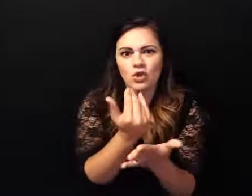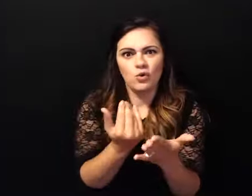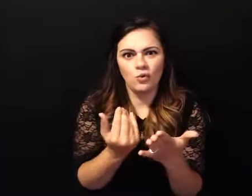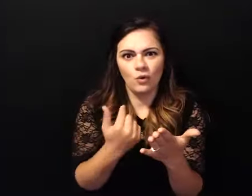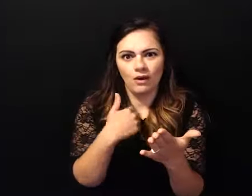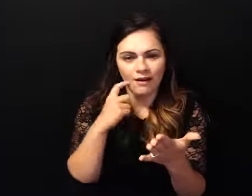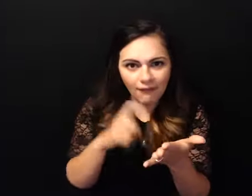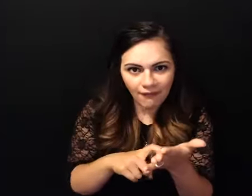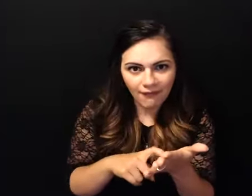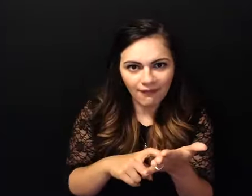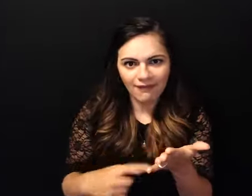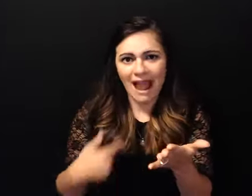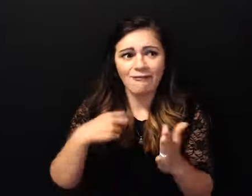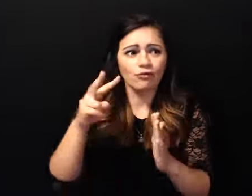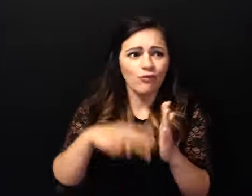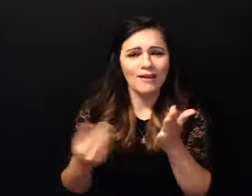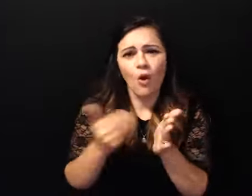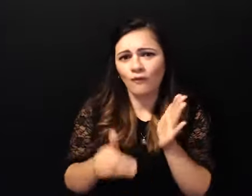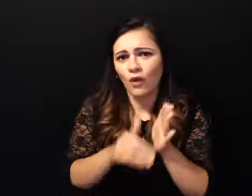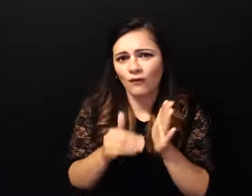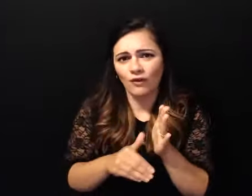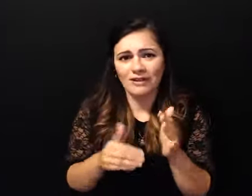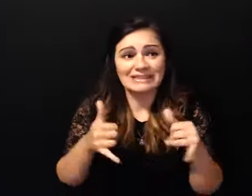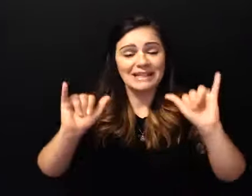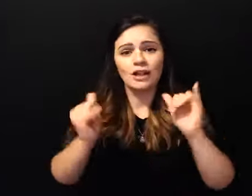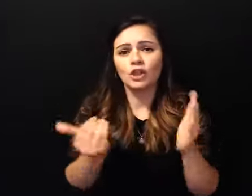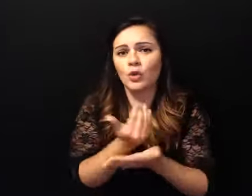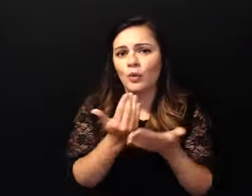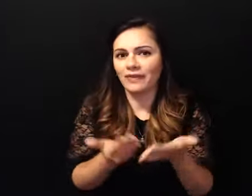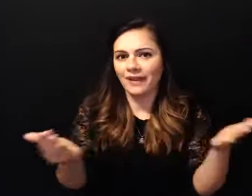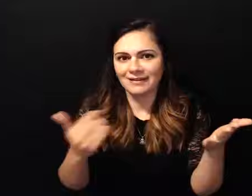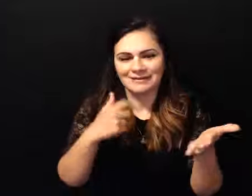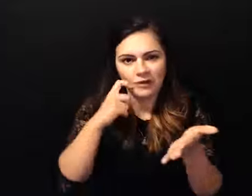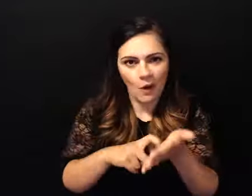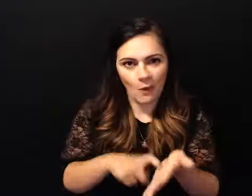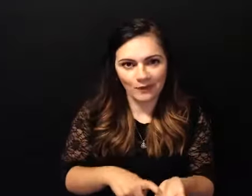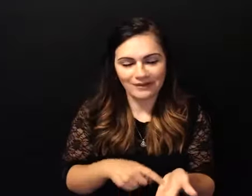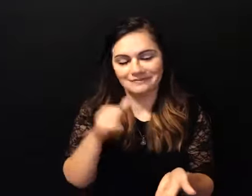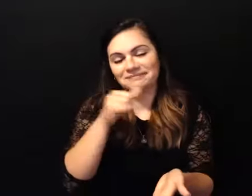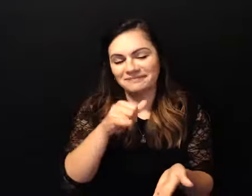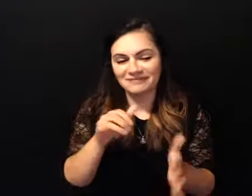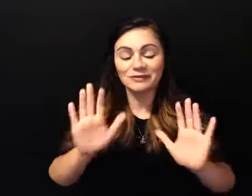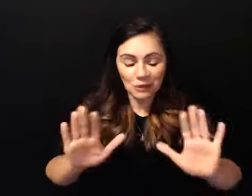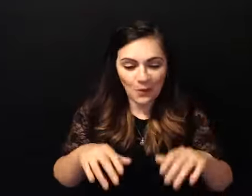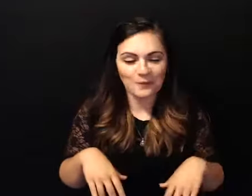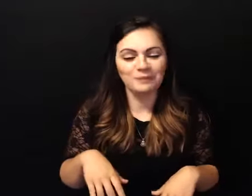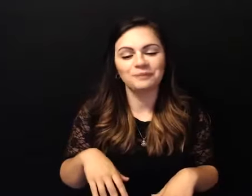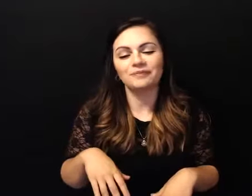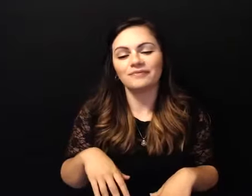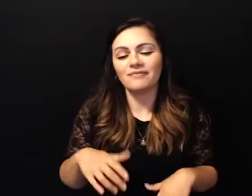there's still new things that pop in there and it just amazes me every time so here i am doing alcoholics anonymous 150 i'm reading the book i'm